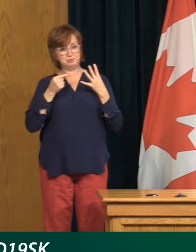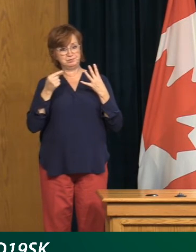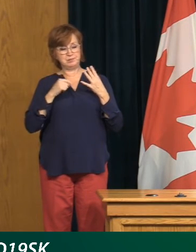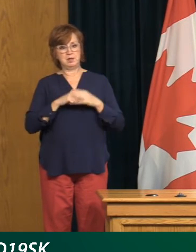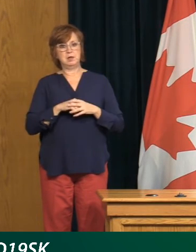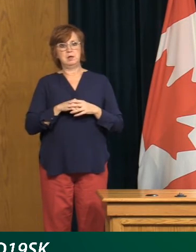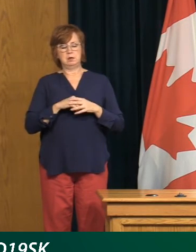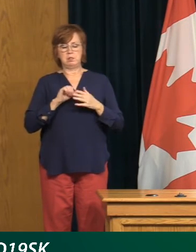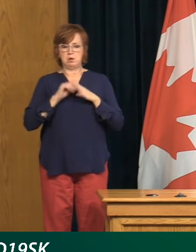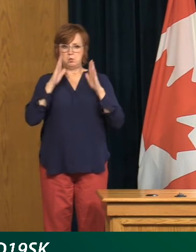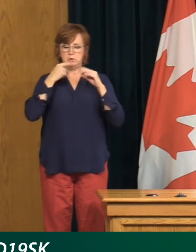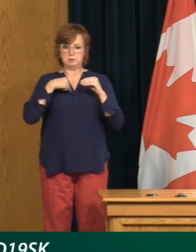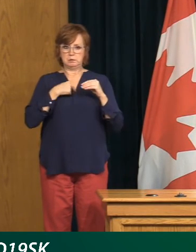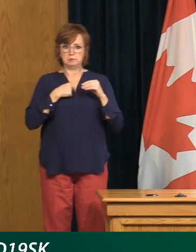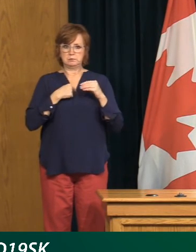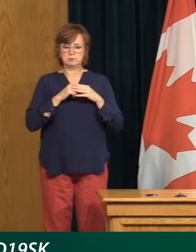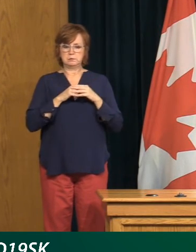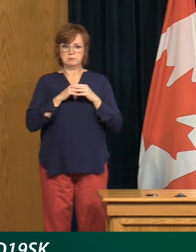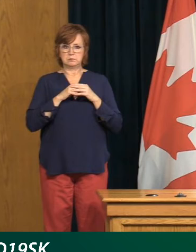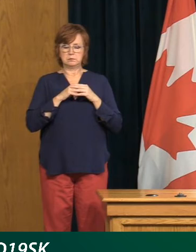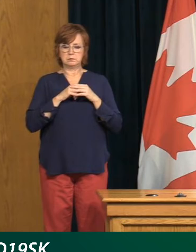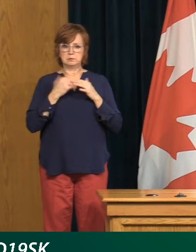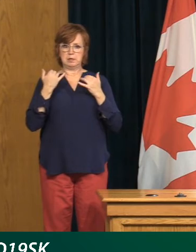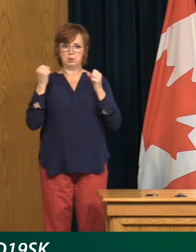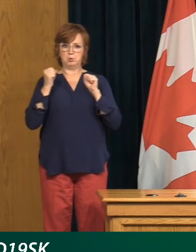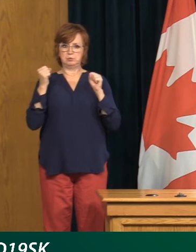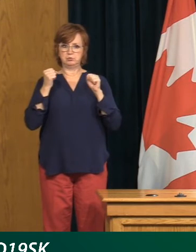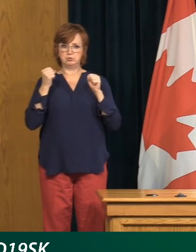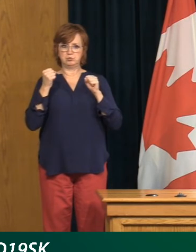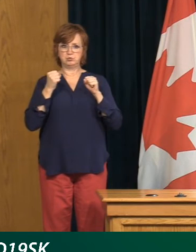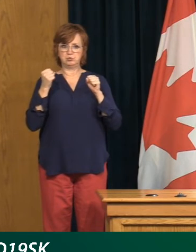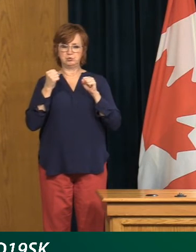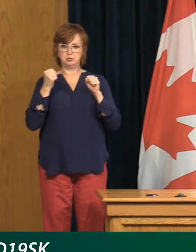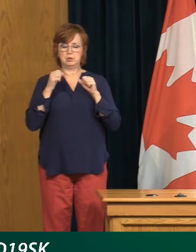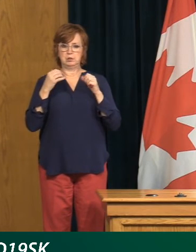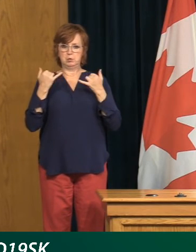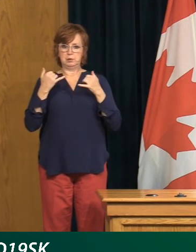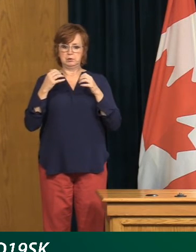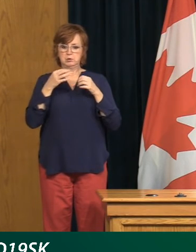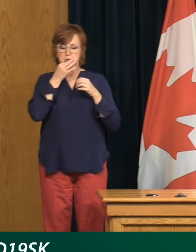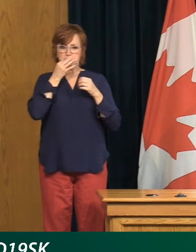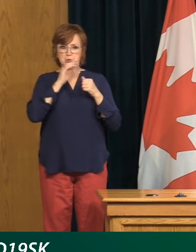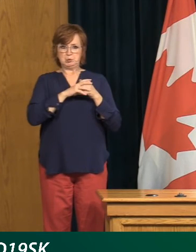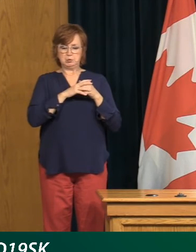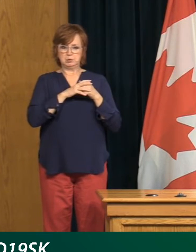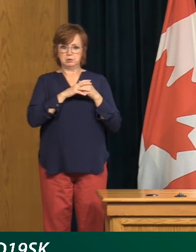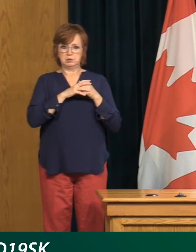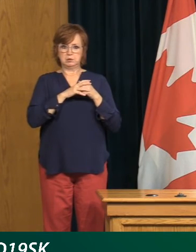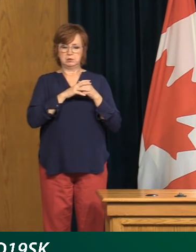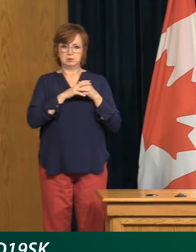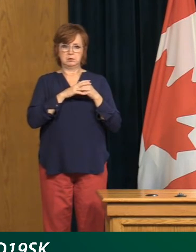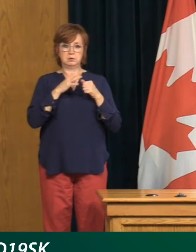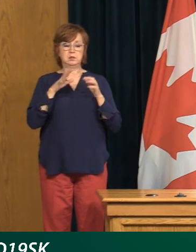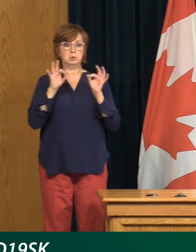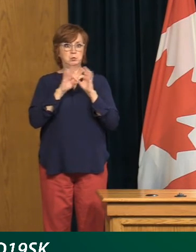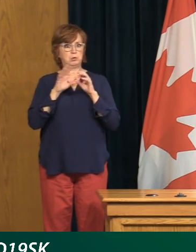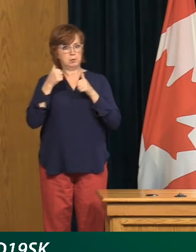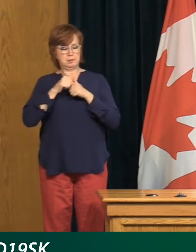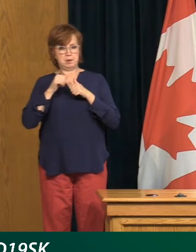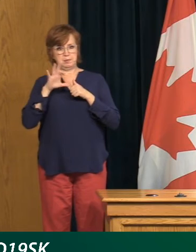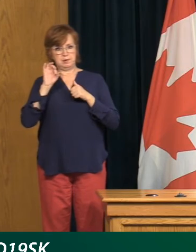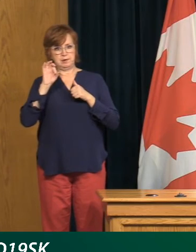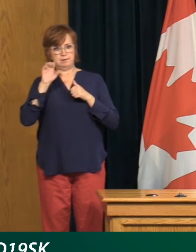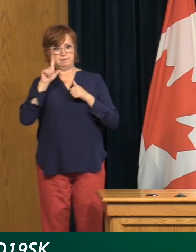especially if we enter into the winter. That's also a really important reason why we should get the flu shot to